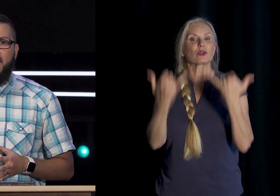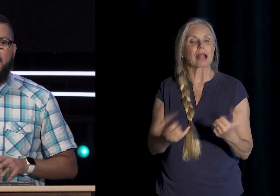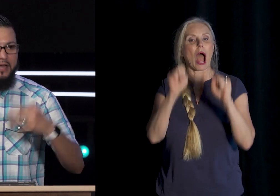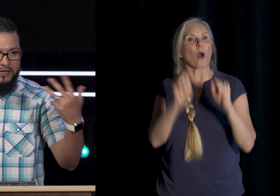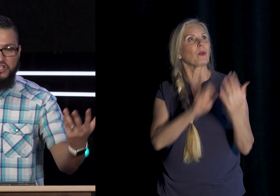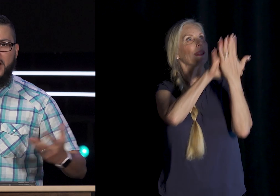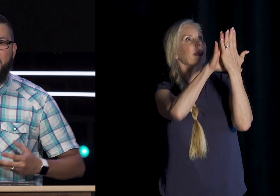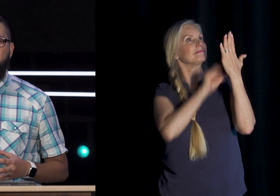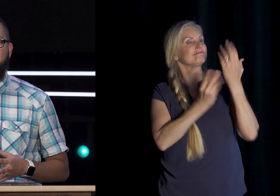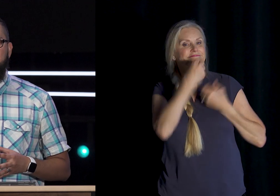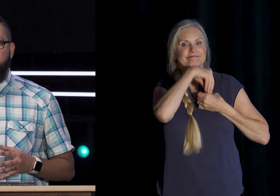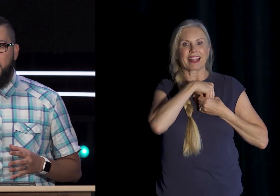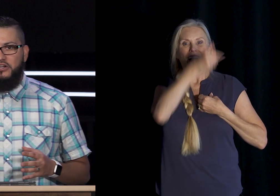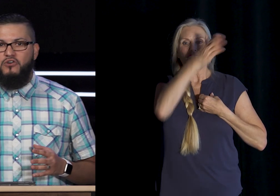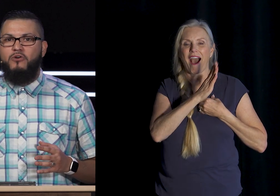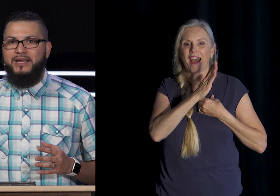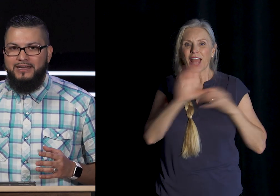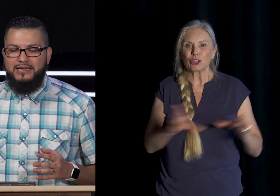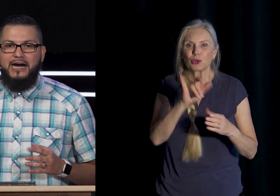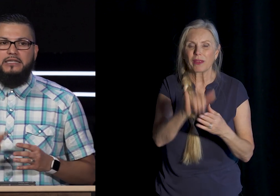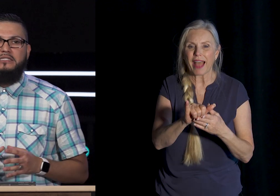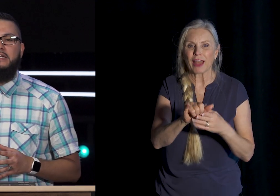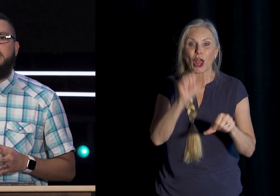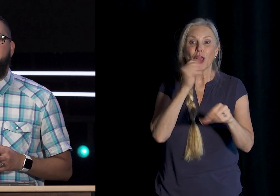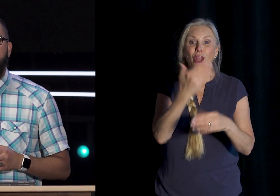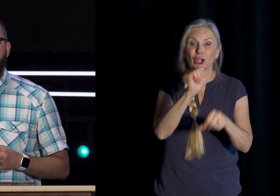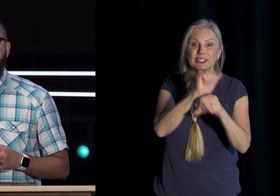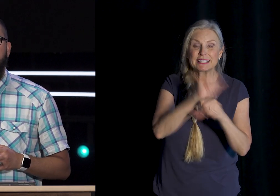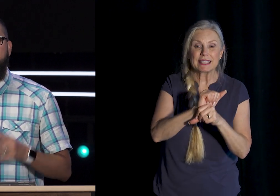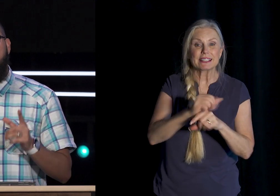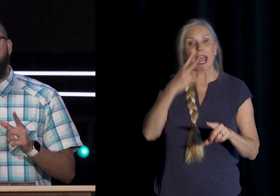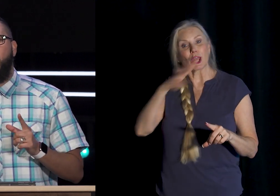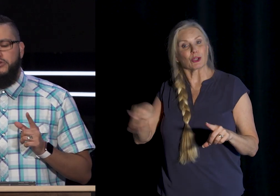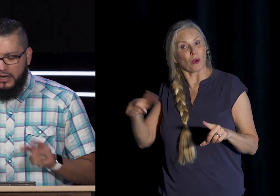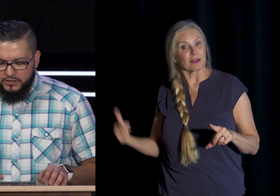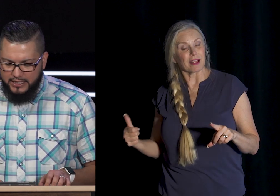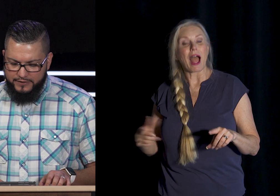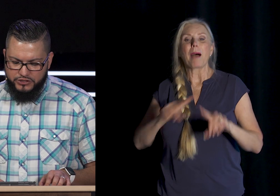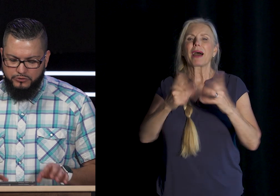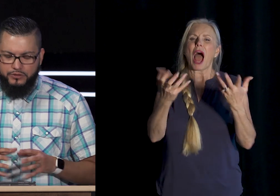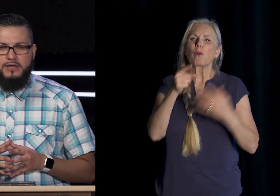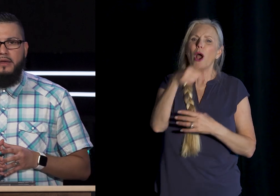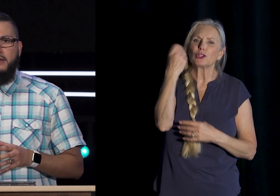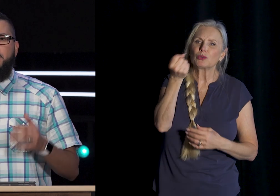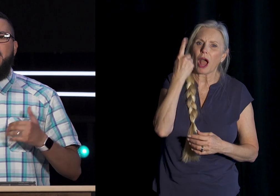God Initiating Good Deeds While Ignoring Godless Deeds But I Also Want You To Understand This Truth Being